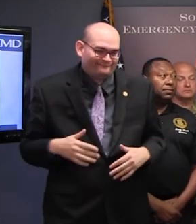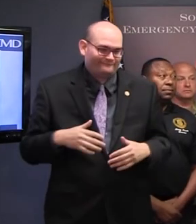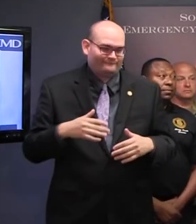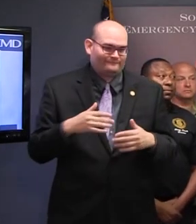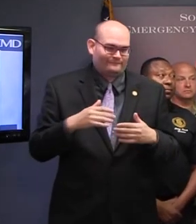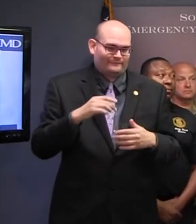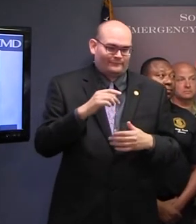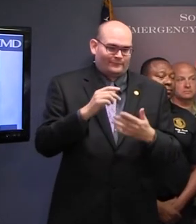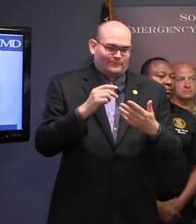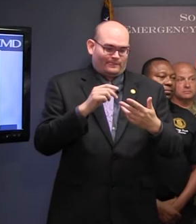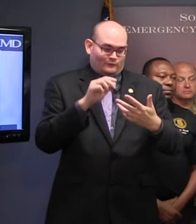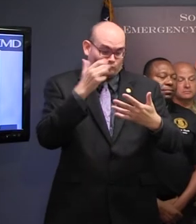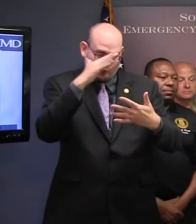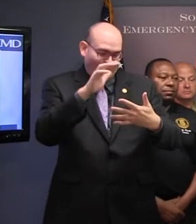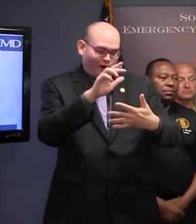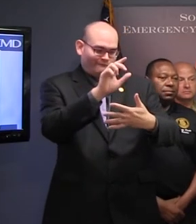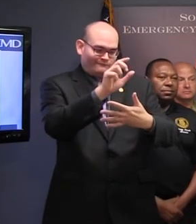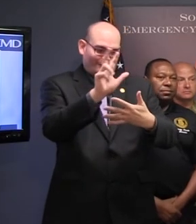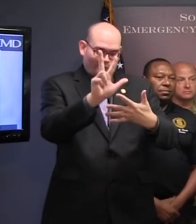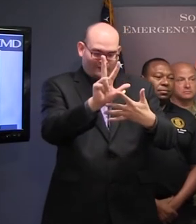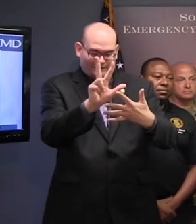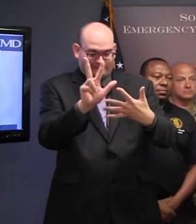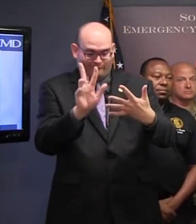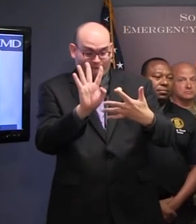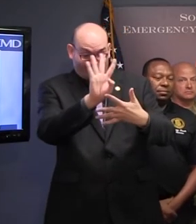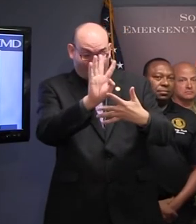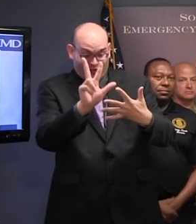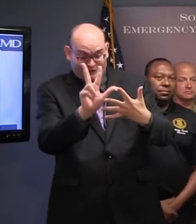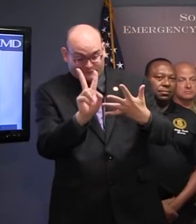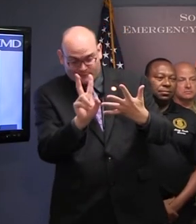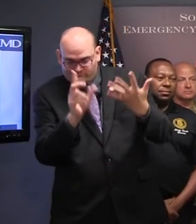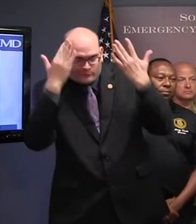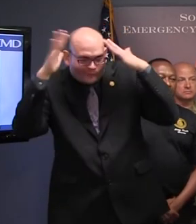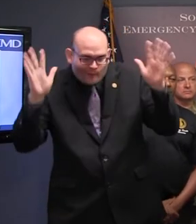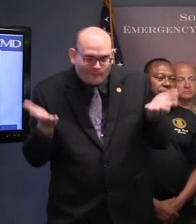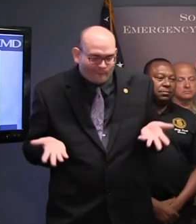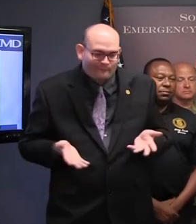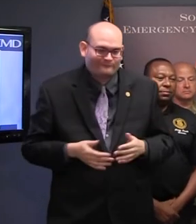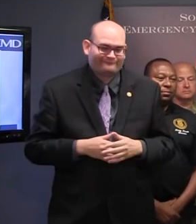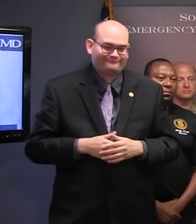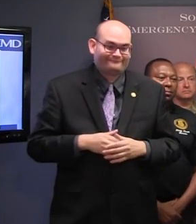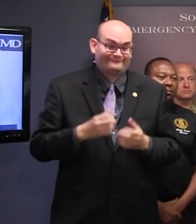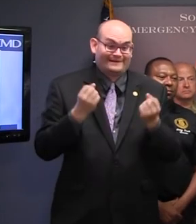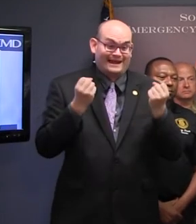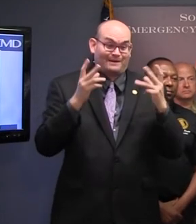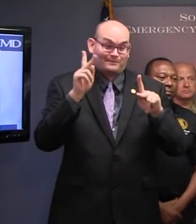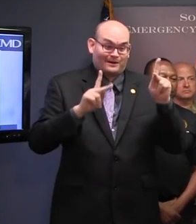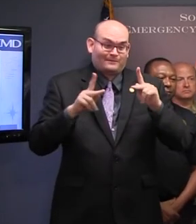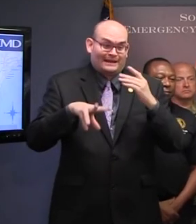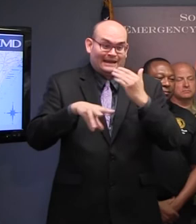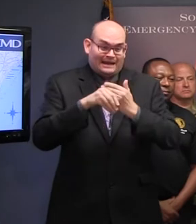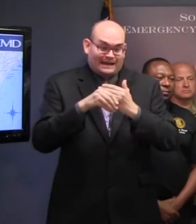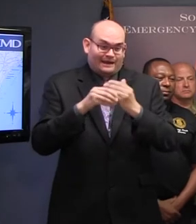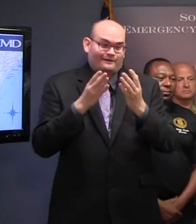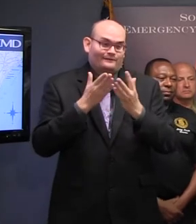people we're going to have coming through in addition to the people that are already in South Carolina. That's totally unknown. We know that it's up